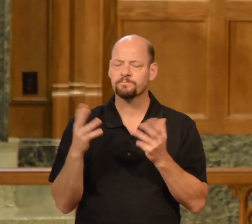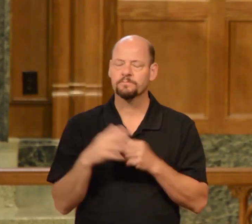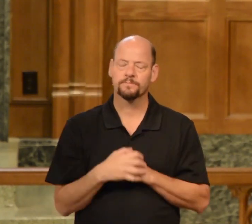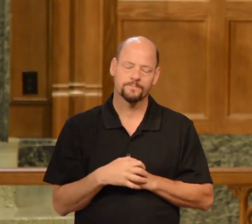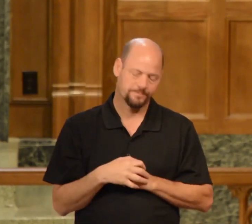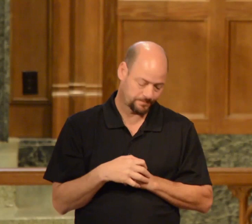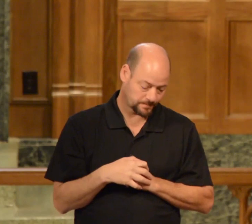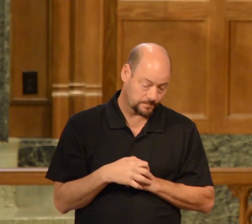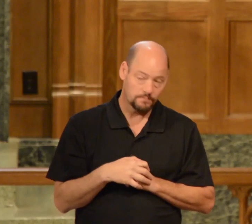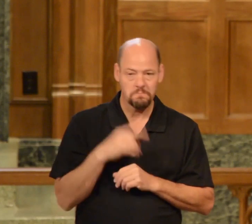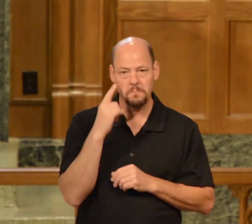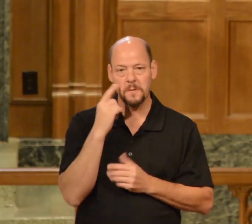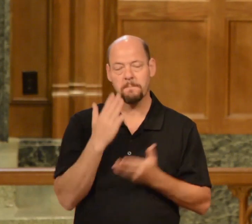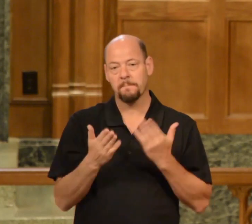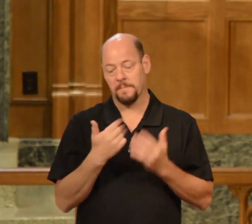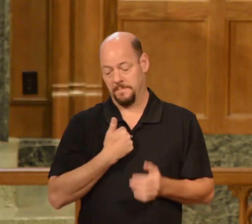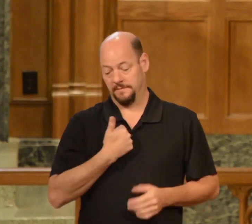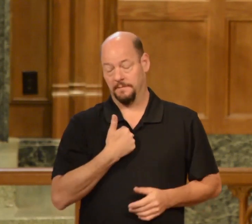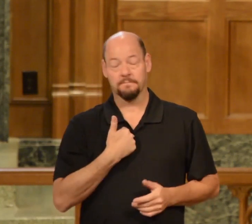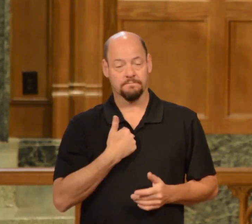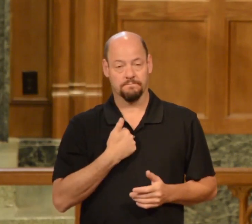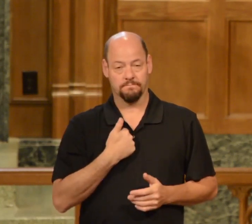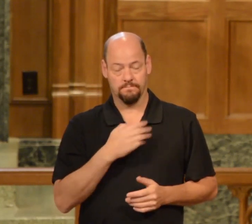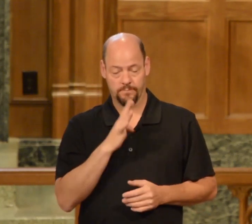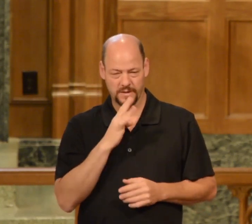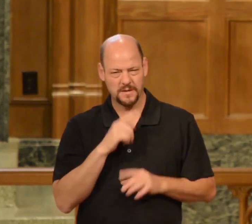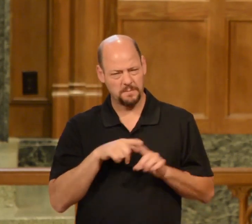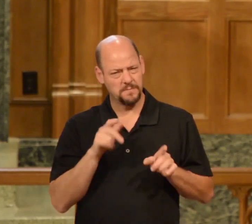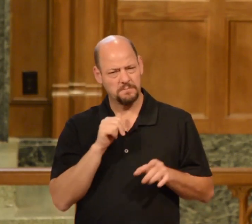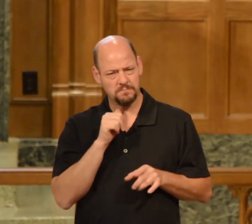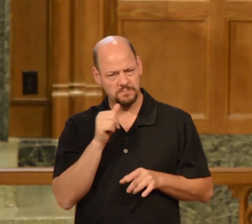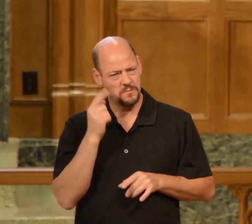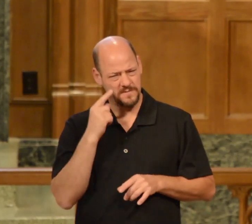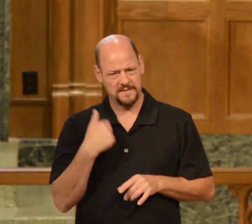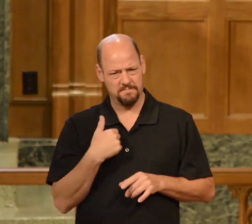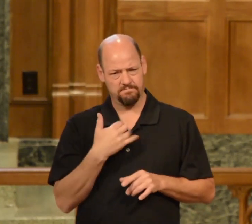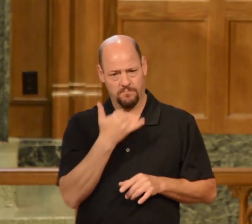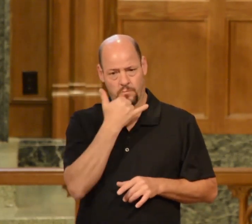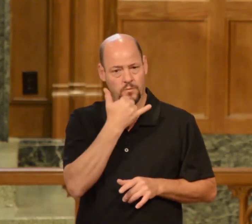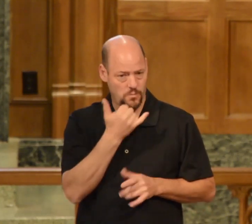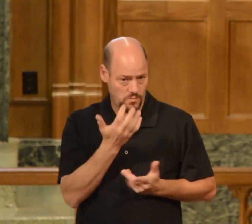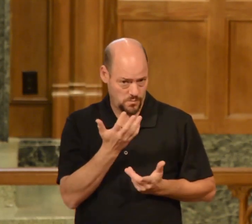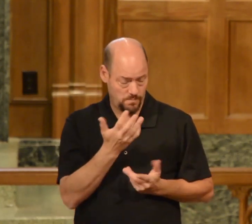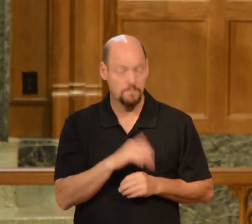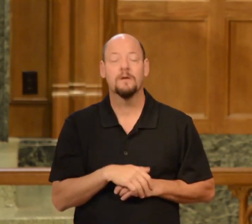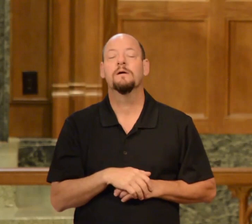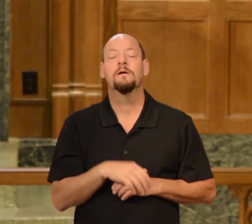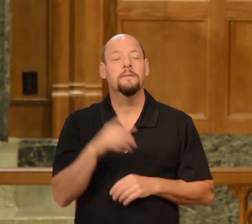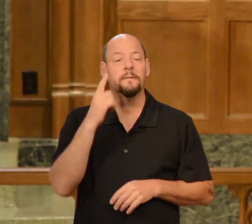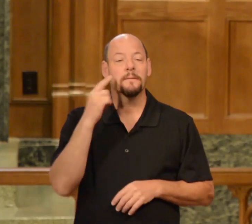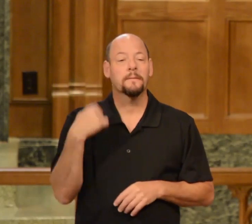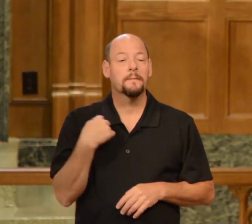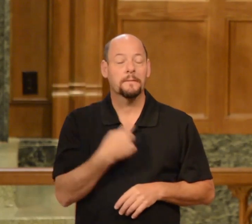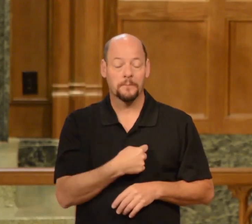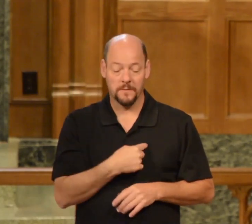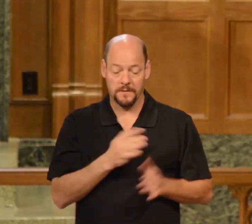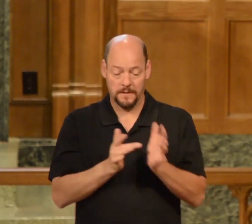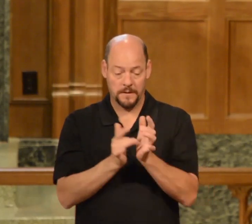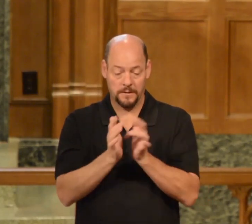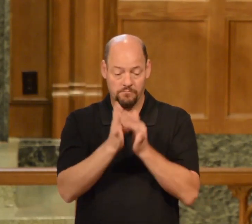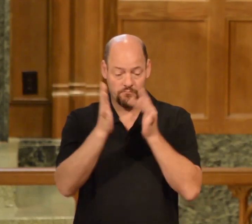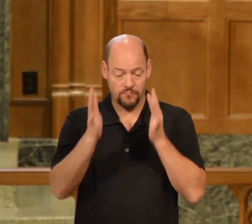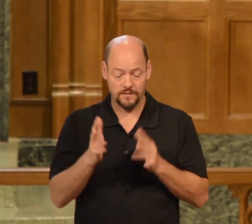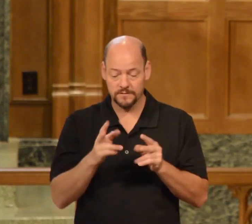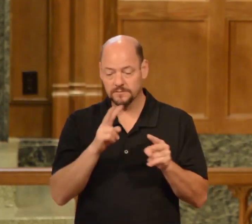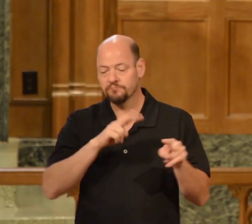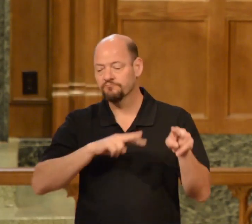I think and maybe I'll just speak for myself but I don't think I'm far off on this I think that we Christians look out at the world